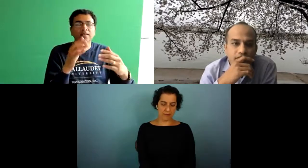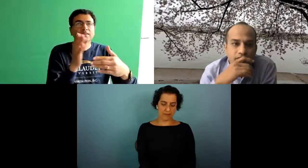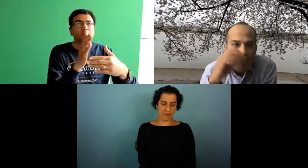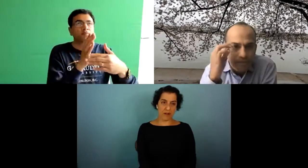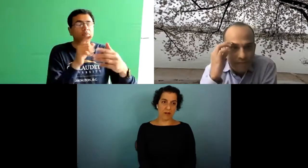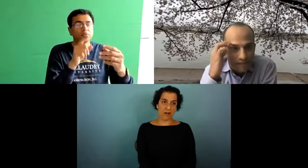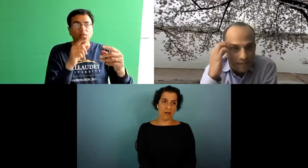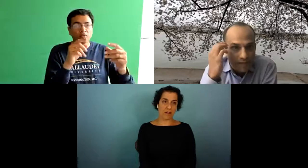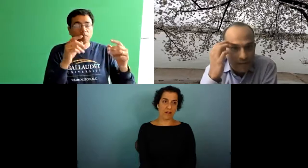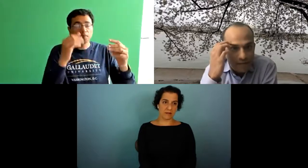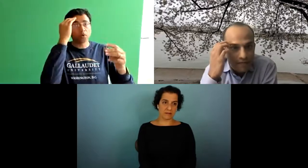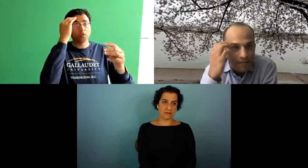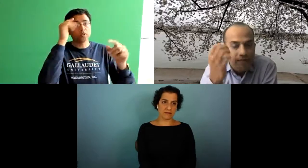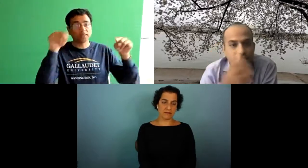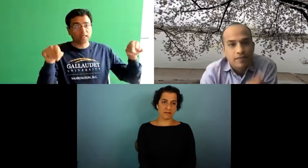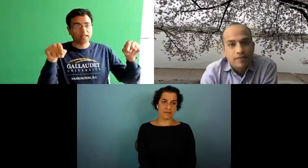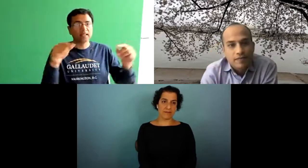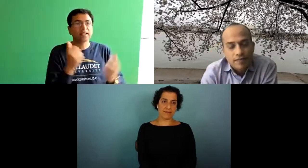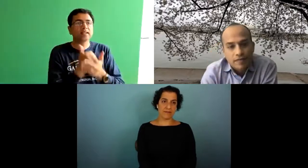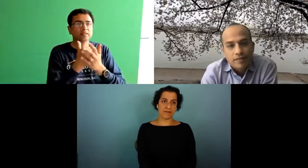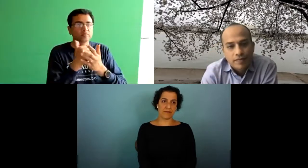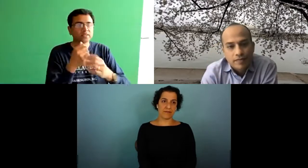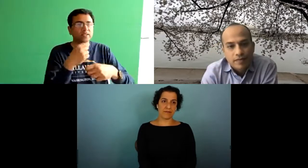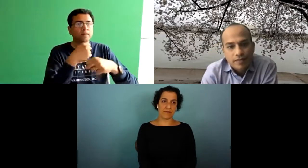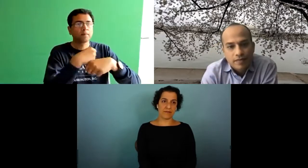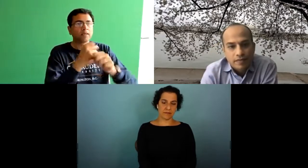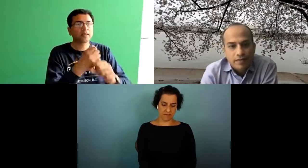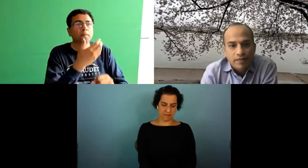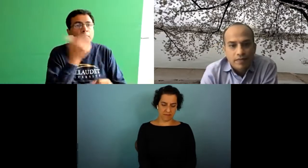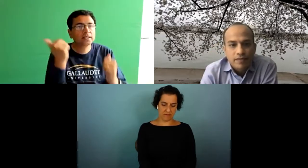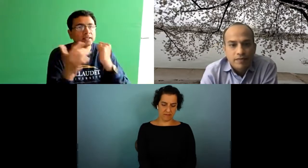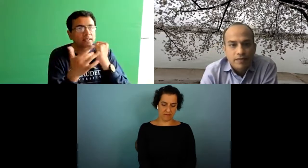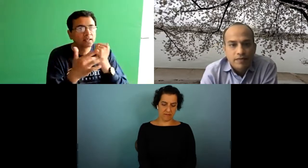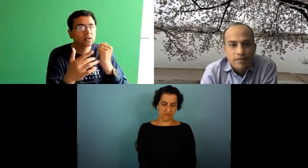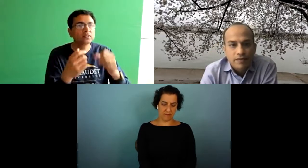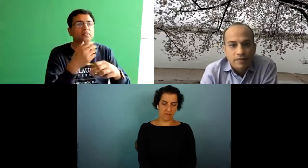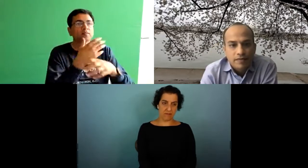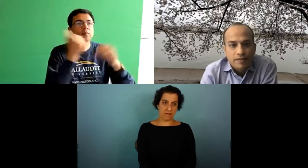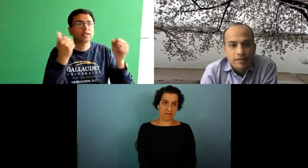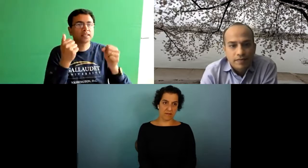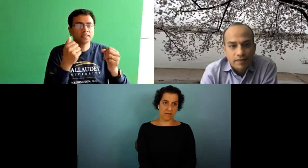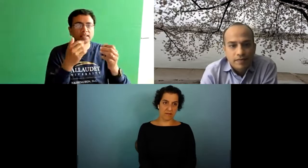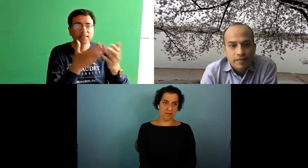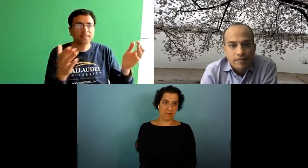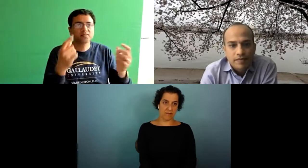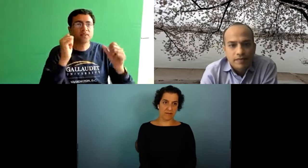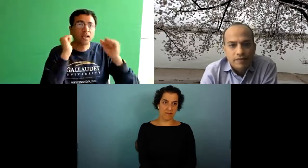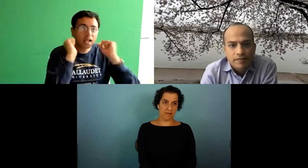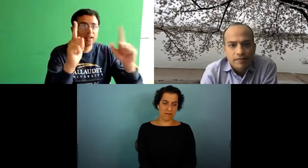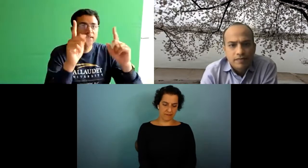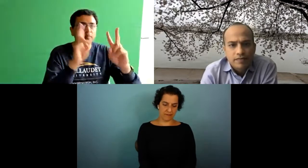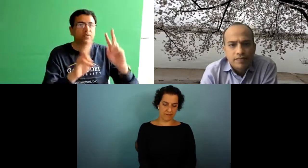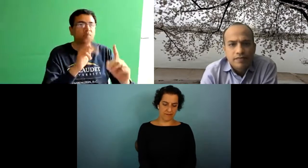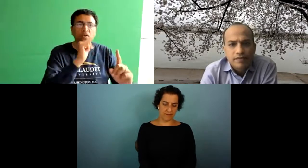spectrum of recognition of how we use language from speech to signs and that will help us make